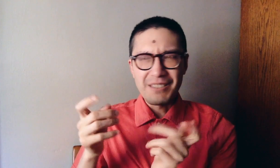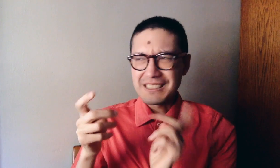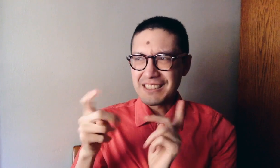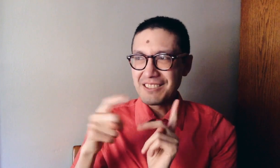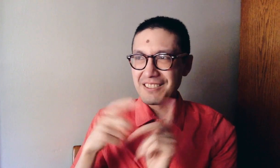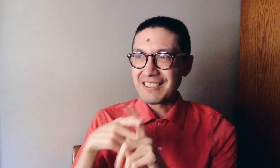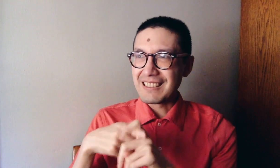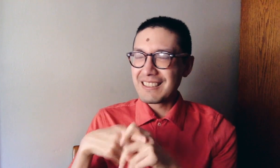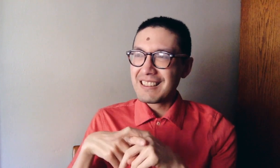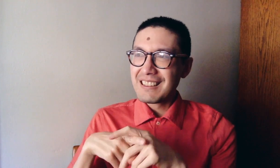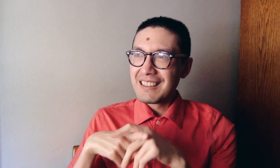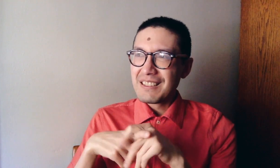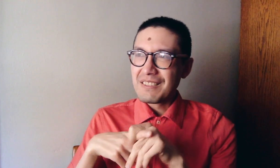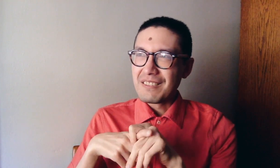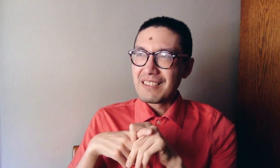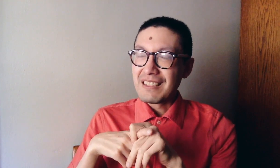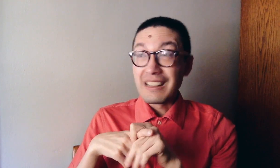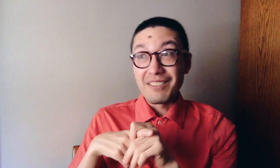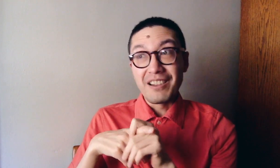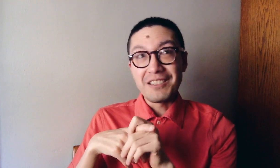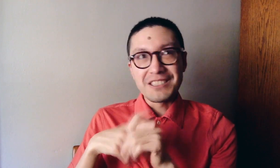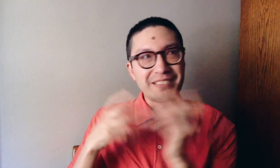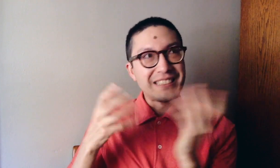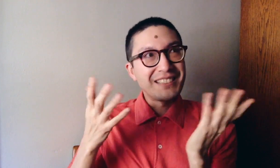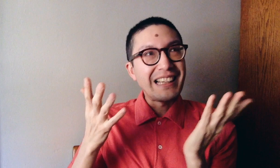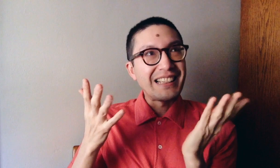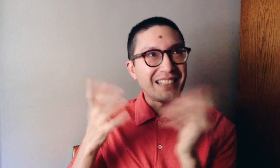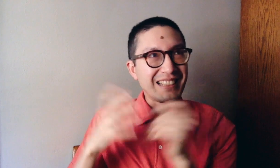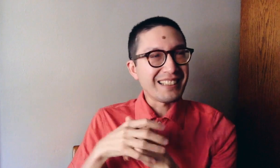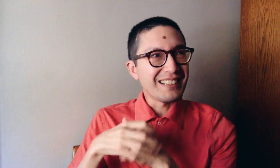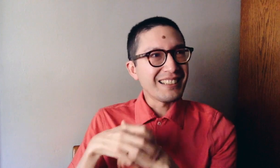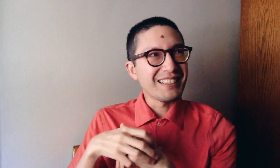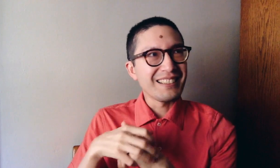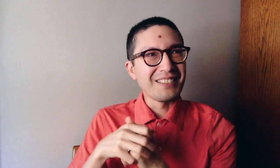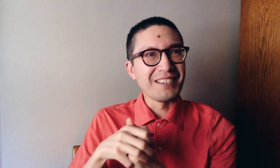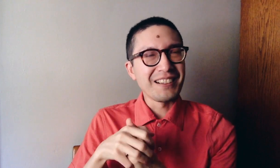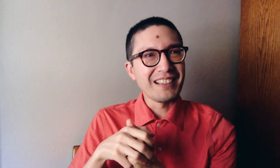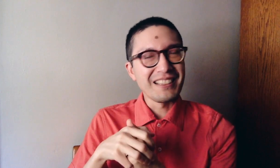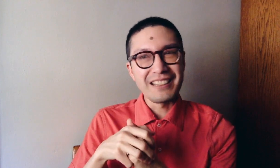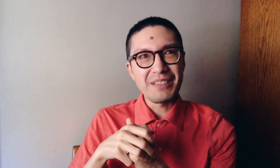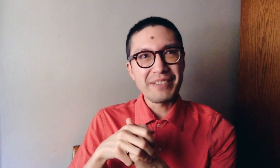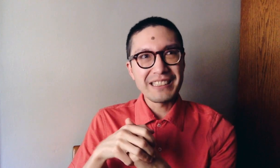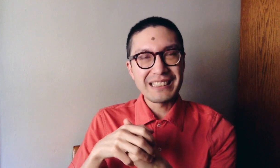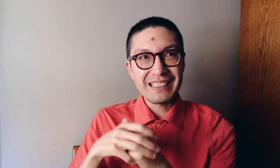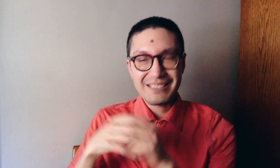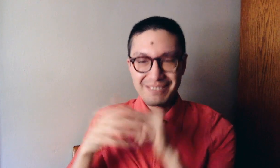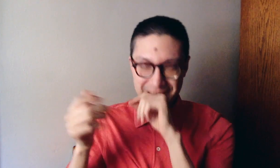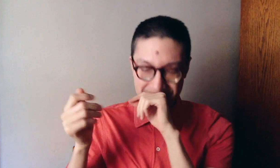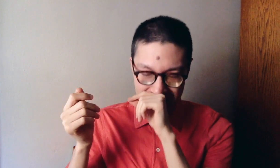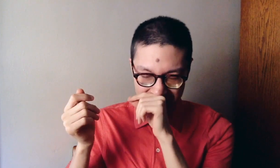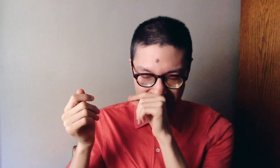also, I've also been trying to work on another project, which is like,